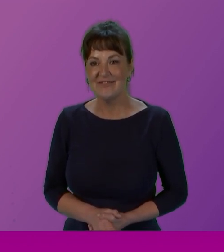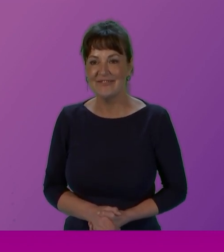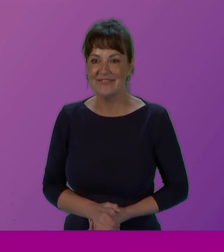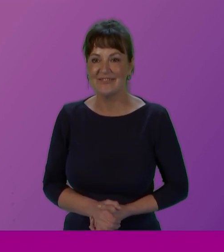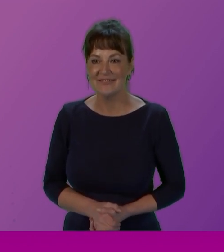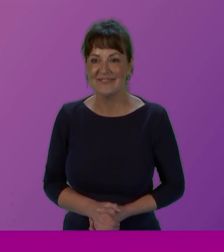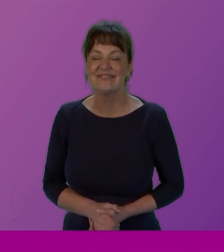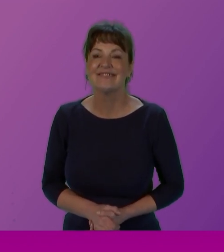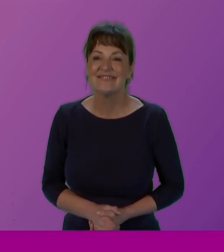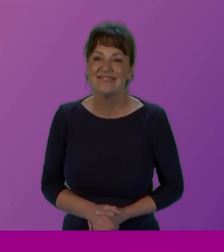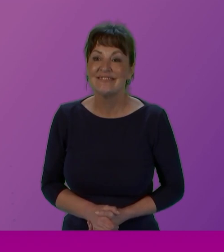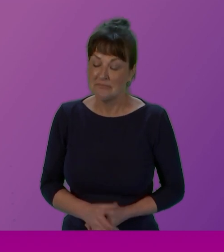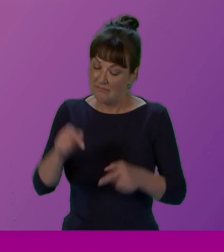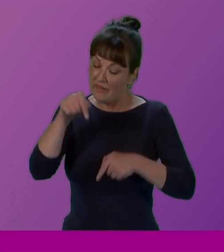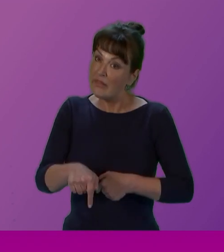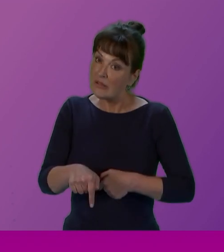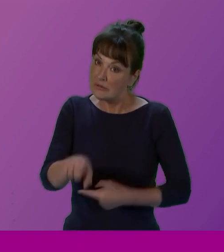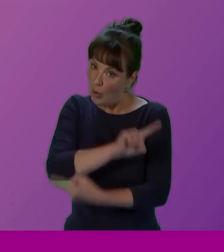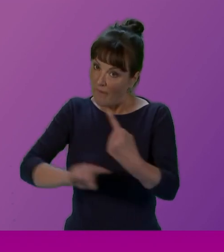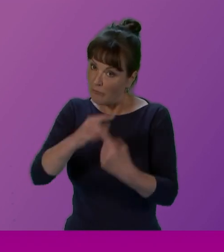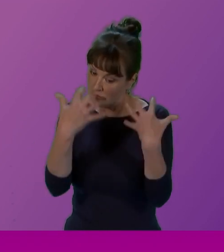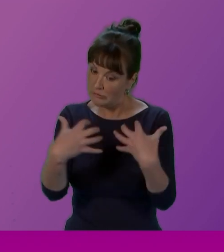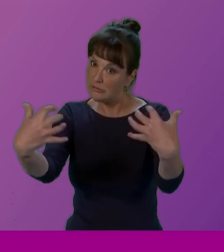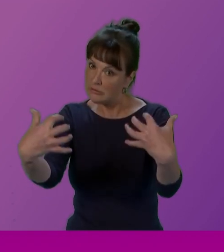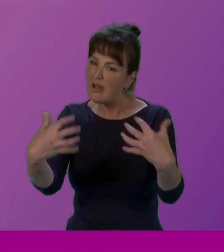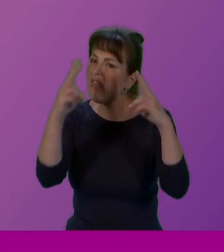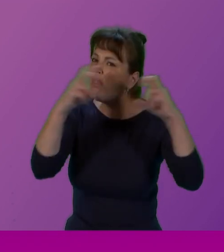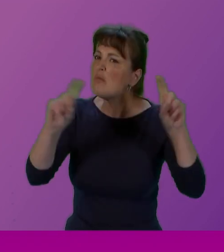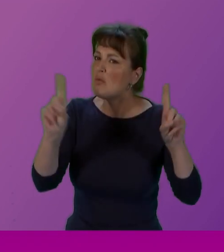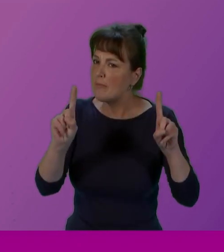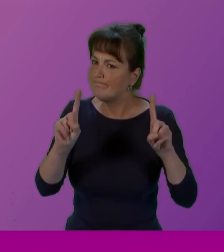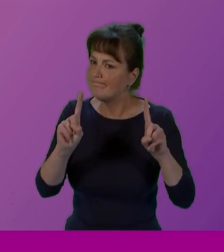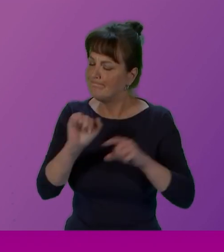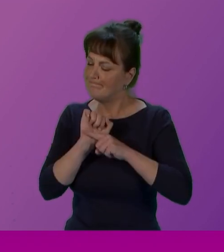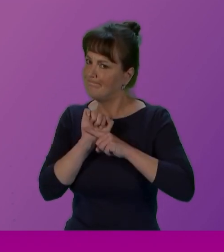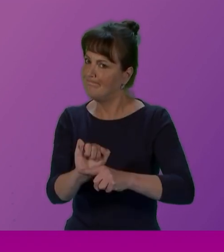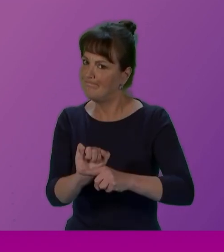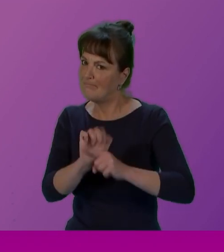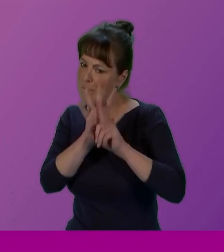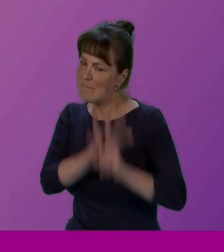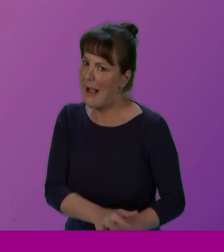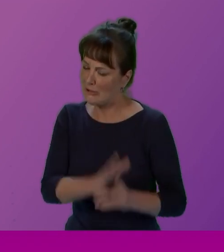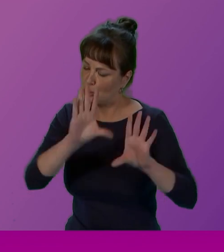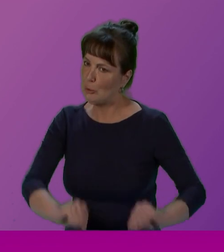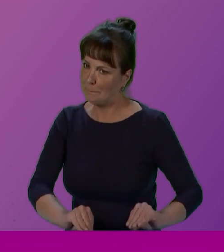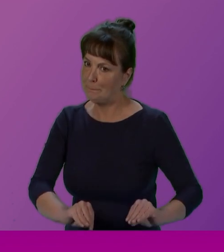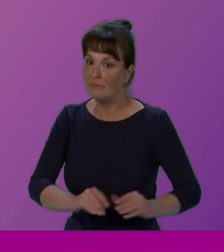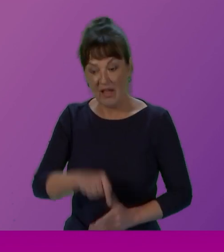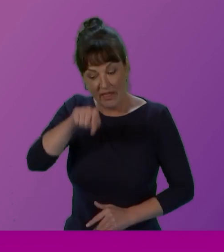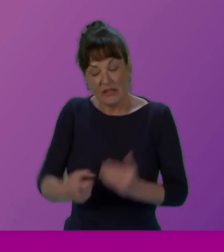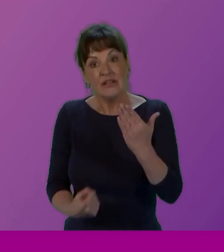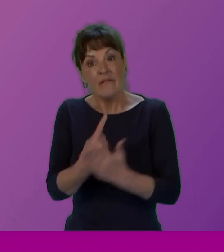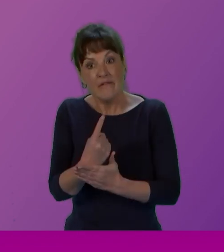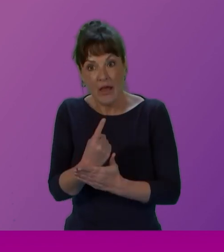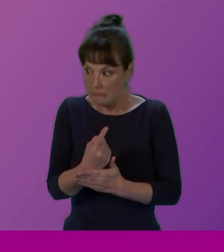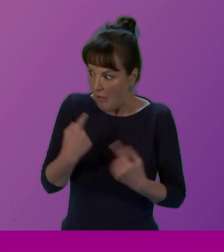The theme for our conference this year is Break the Bias and today's important event allows us to come together to make